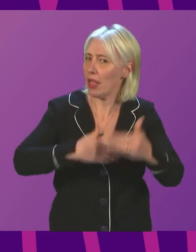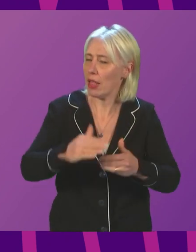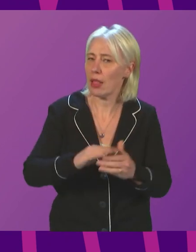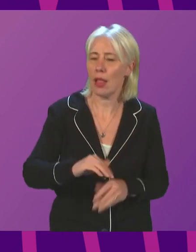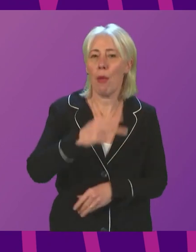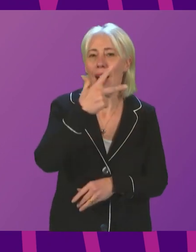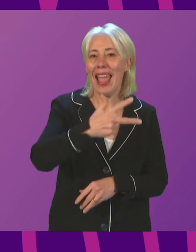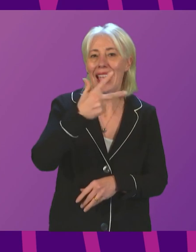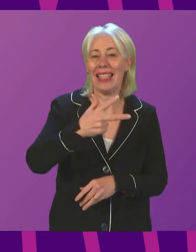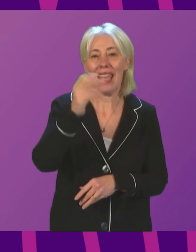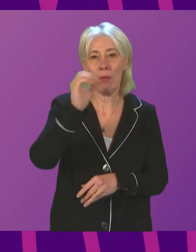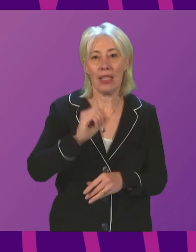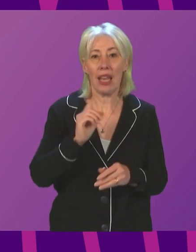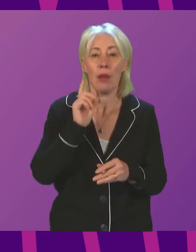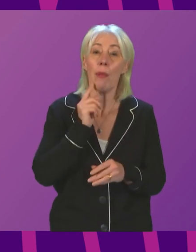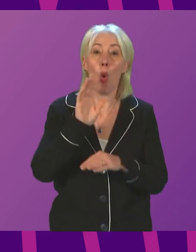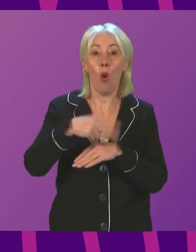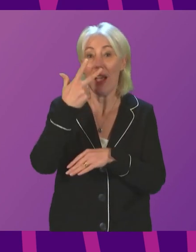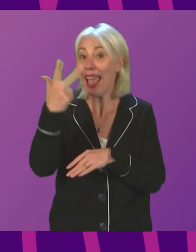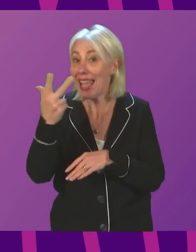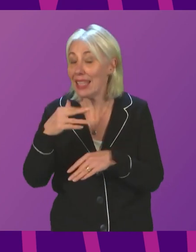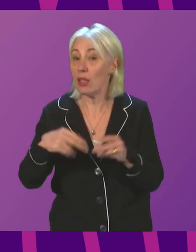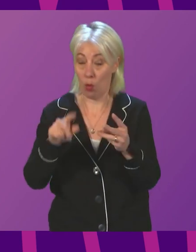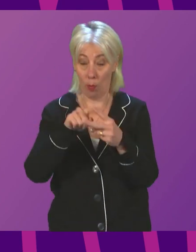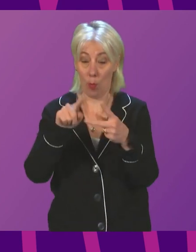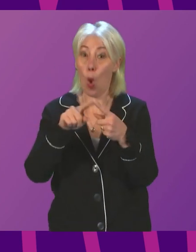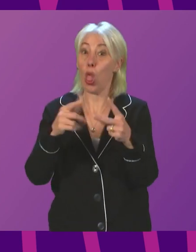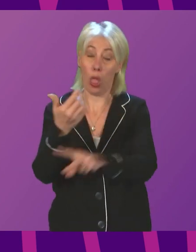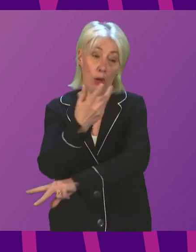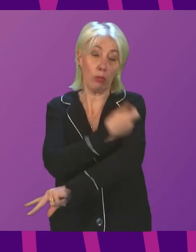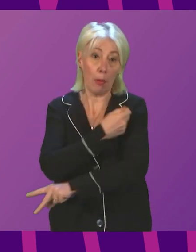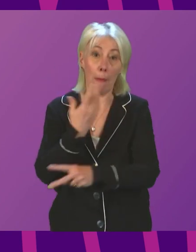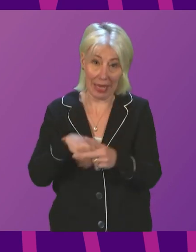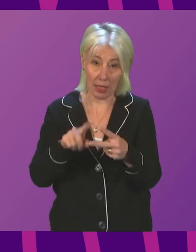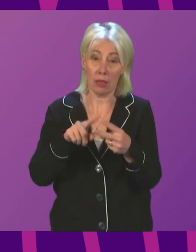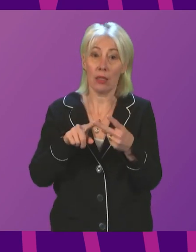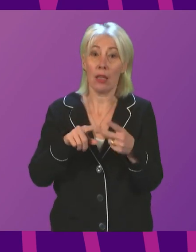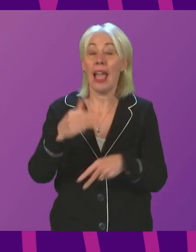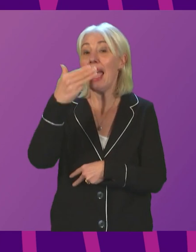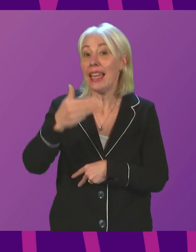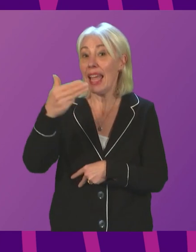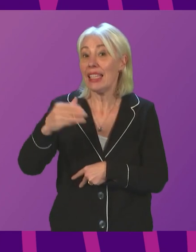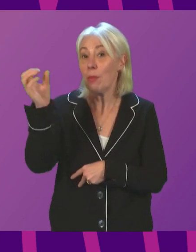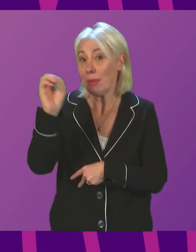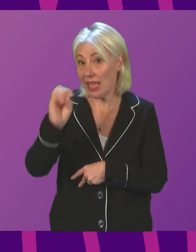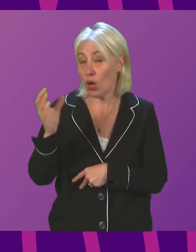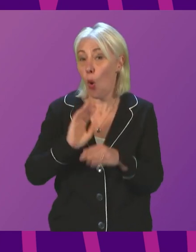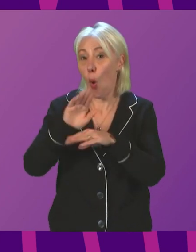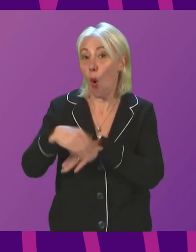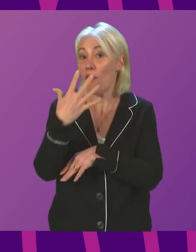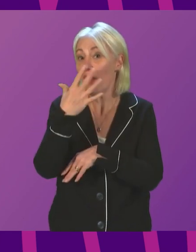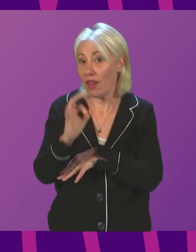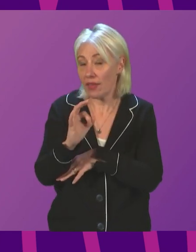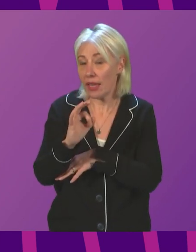88% of the over 18 population is now fully vaccinated with two doses. This includes 99% of over 50s,